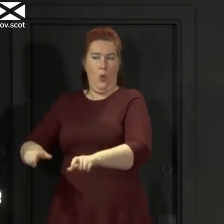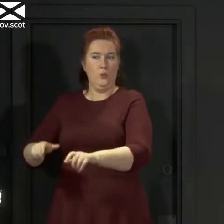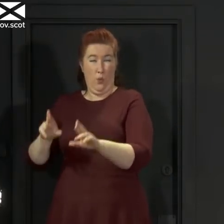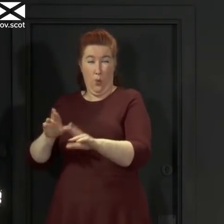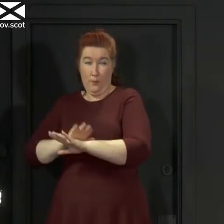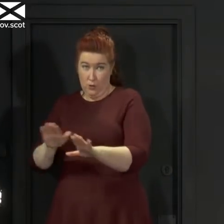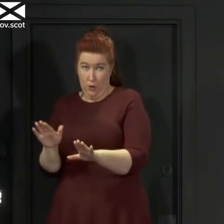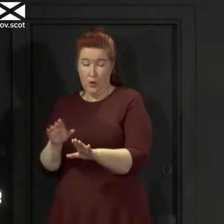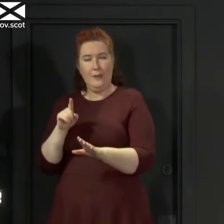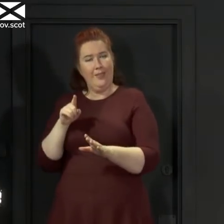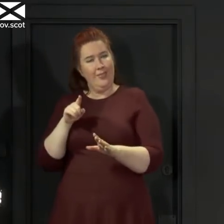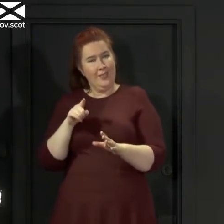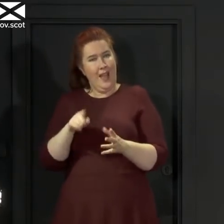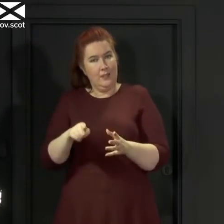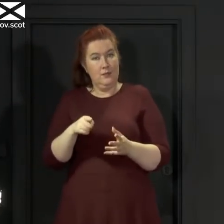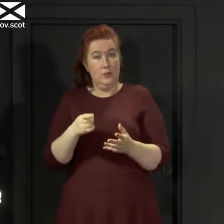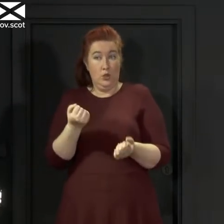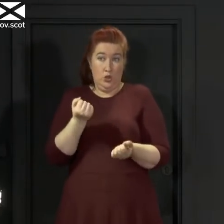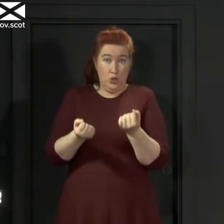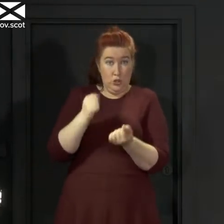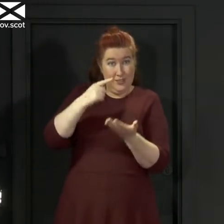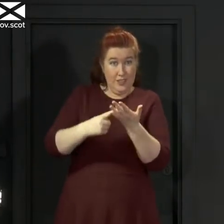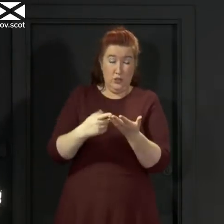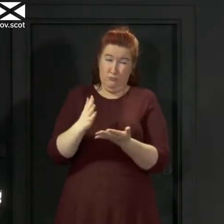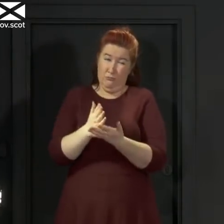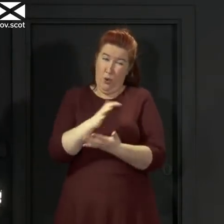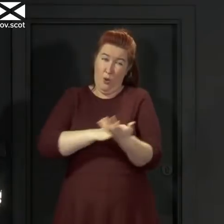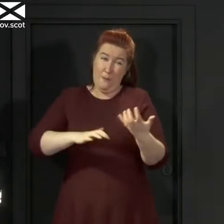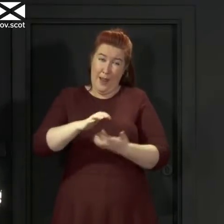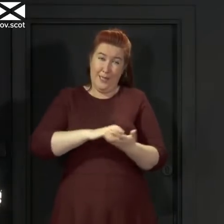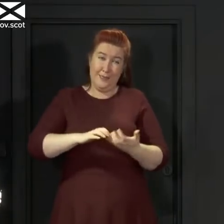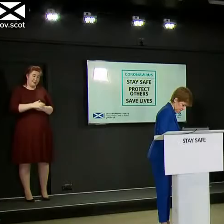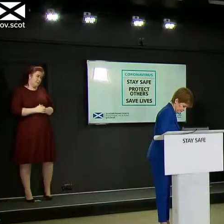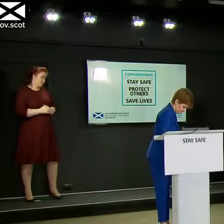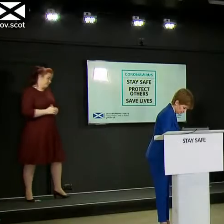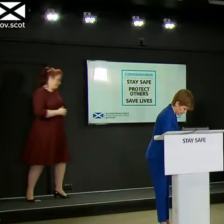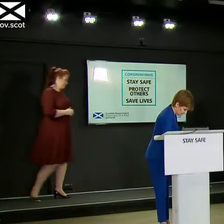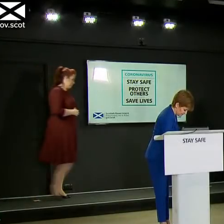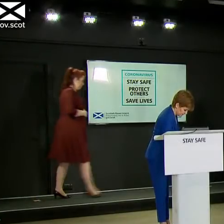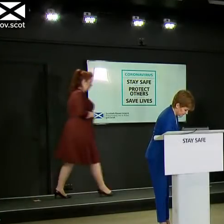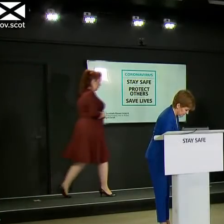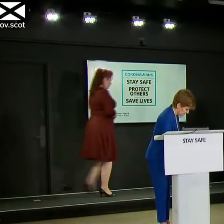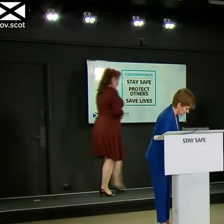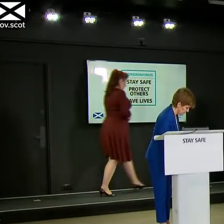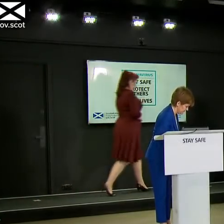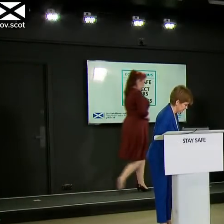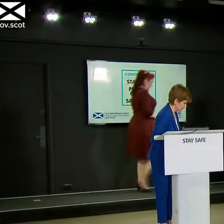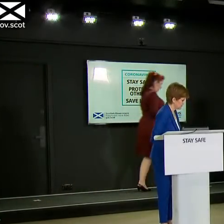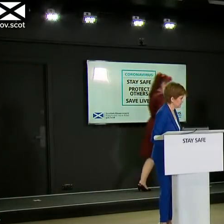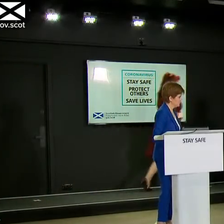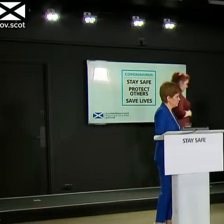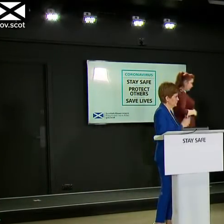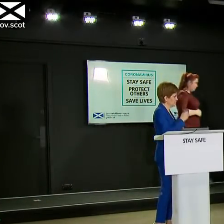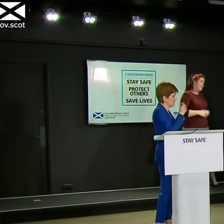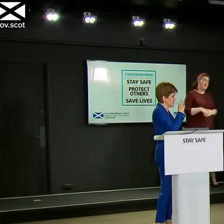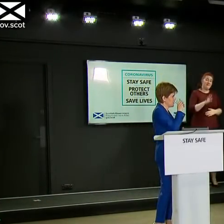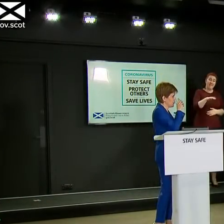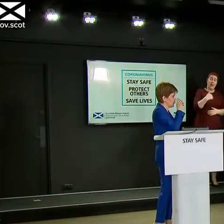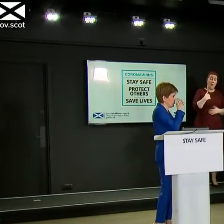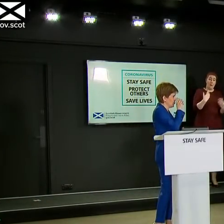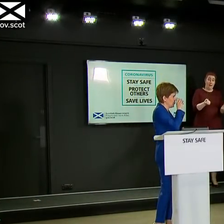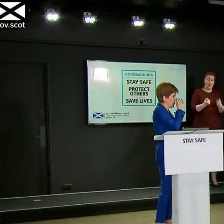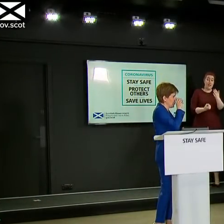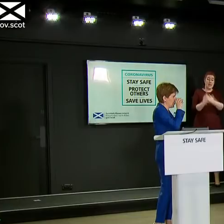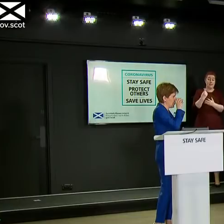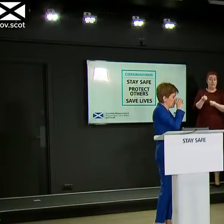of complex judgements that we have to make in different circumstances you know one of the reasons we have these incident management teams is so that we can consider